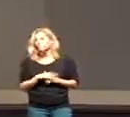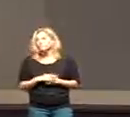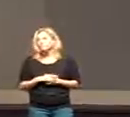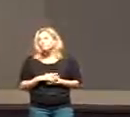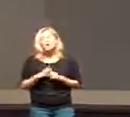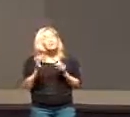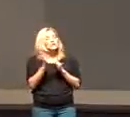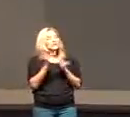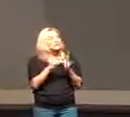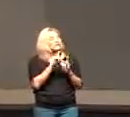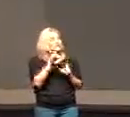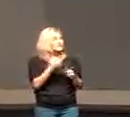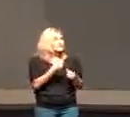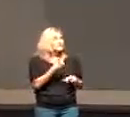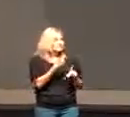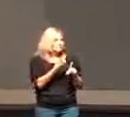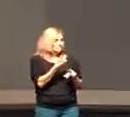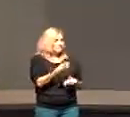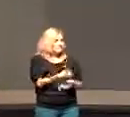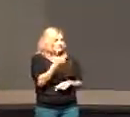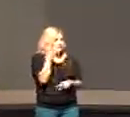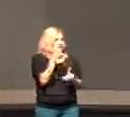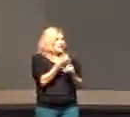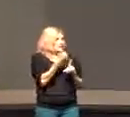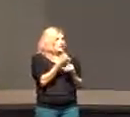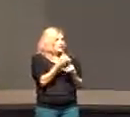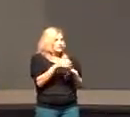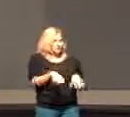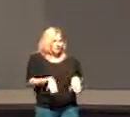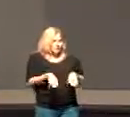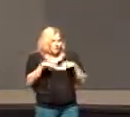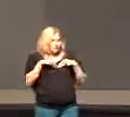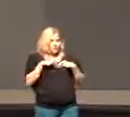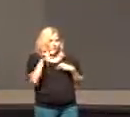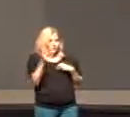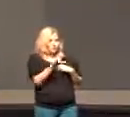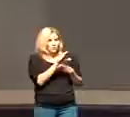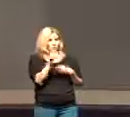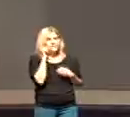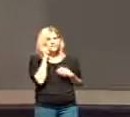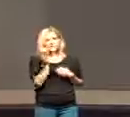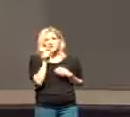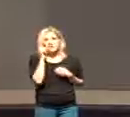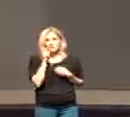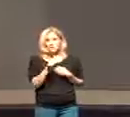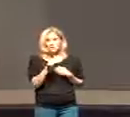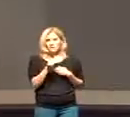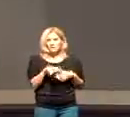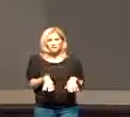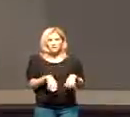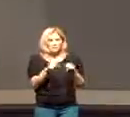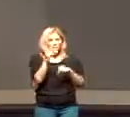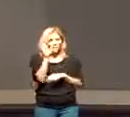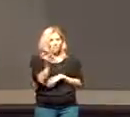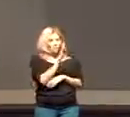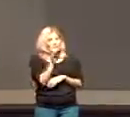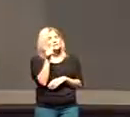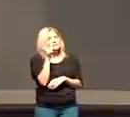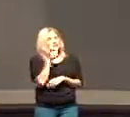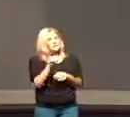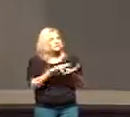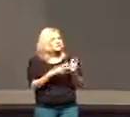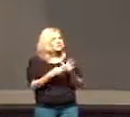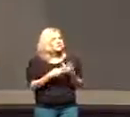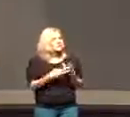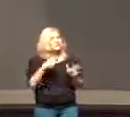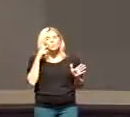so Jesus says we must deny ourselves Jesus says we must take up our cross daily to take up our cross daily means